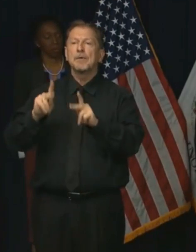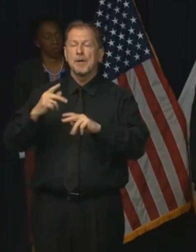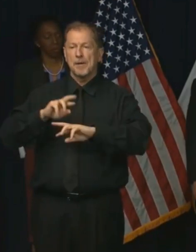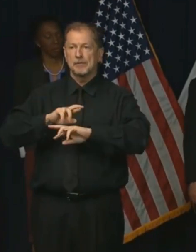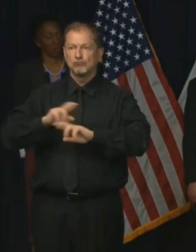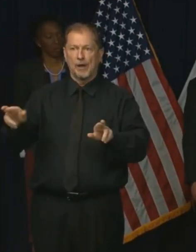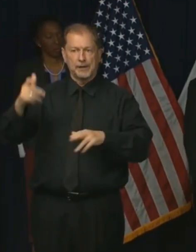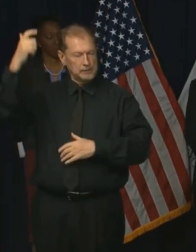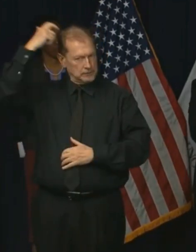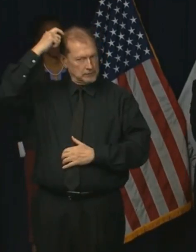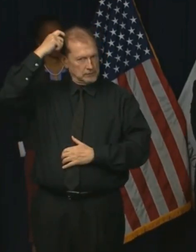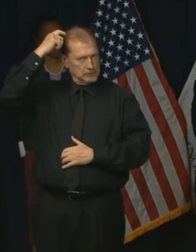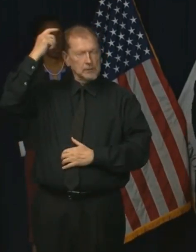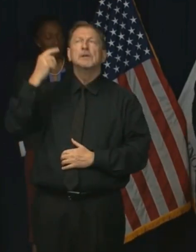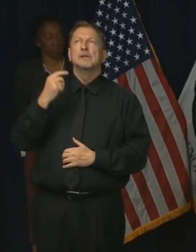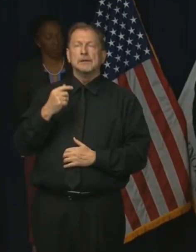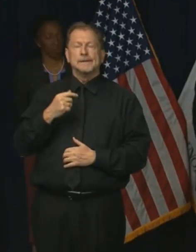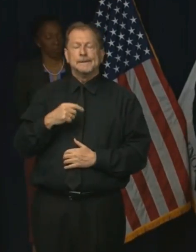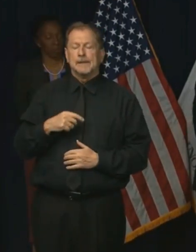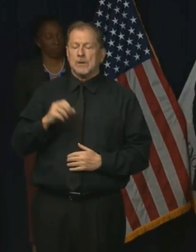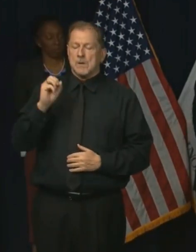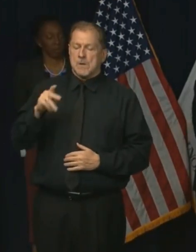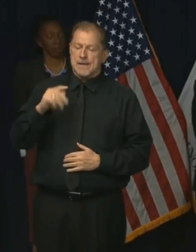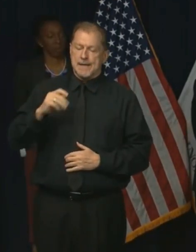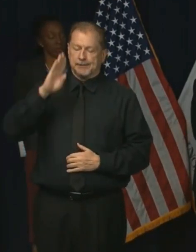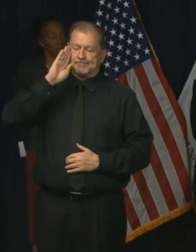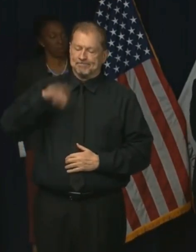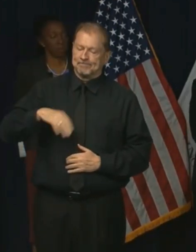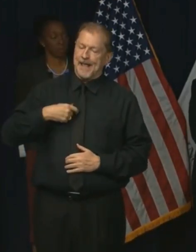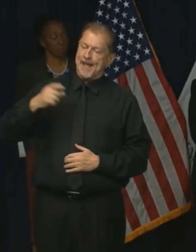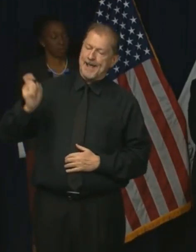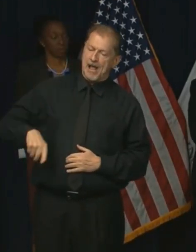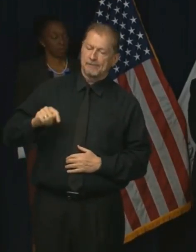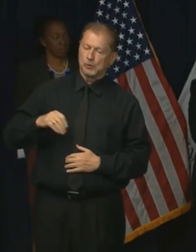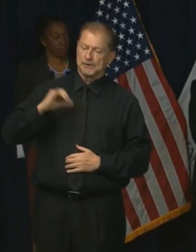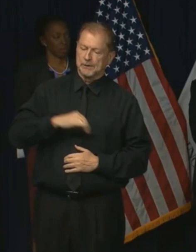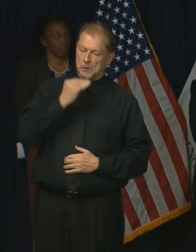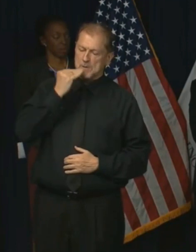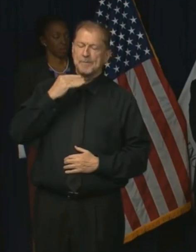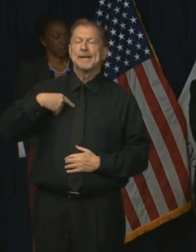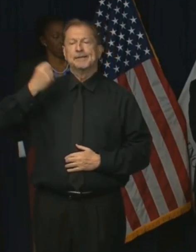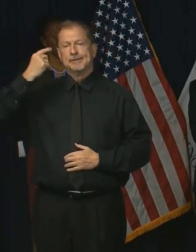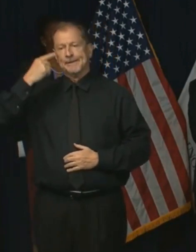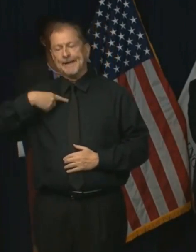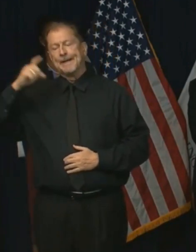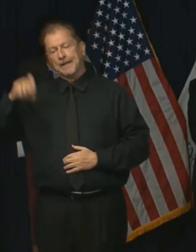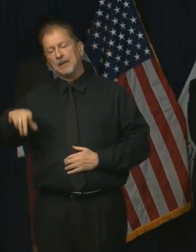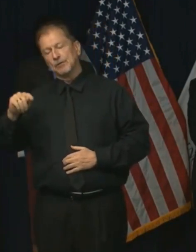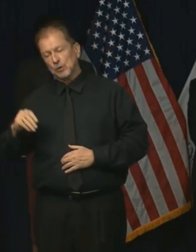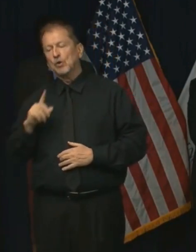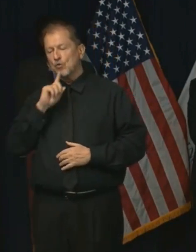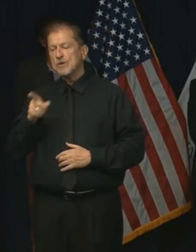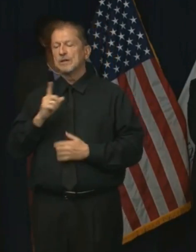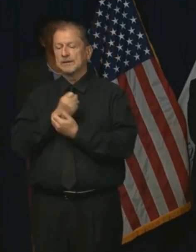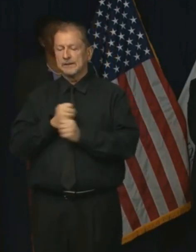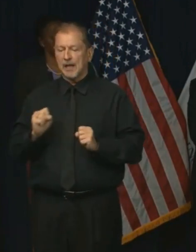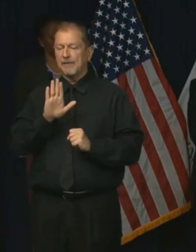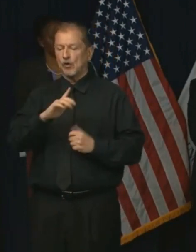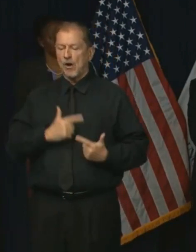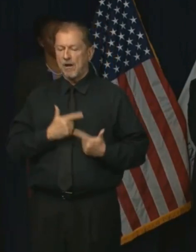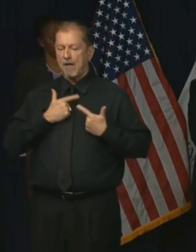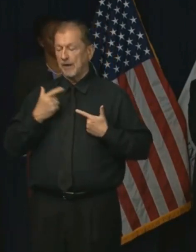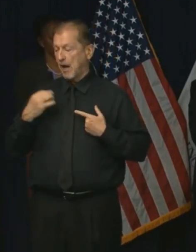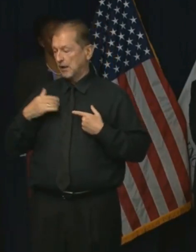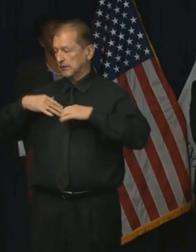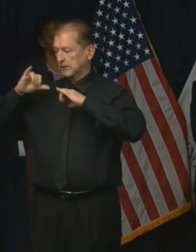we've done over these last few weeks, people understand and are starting to really get it that staying home really will make a